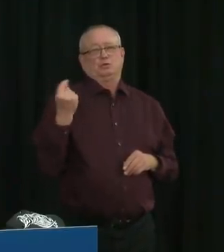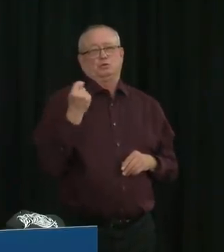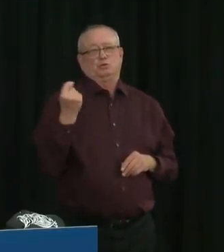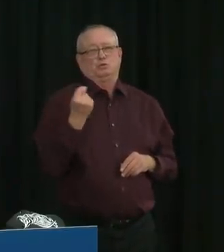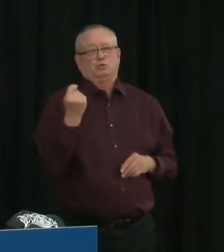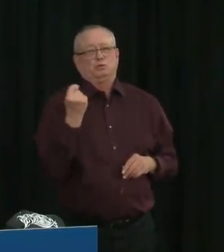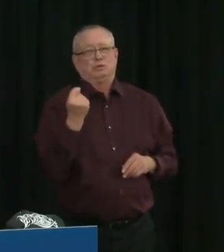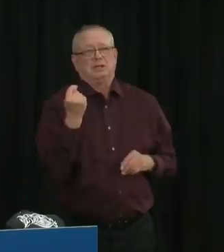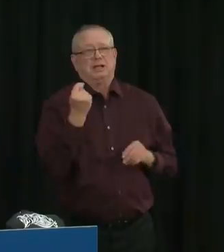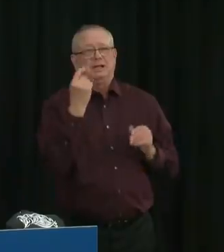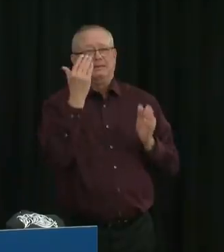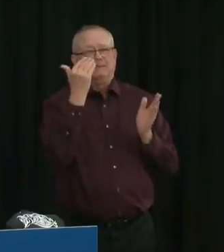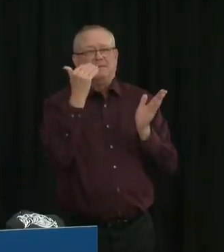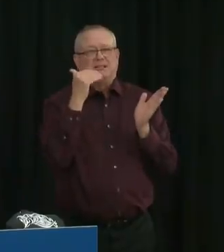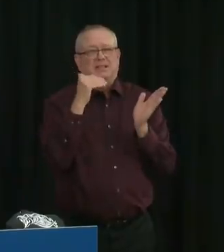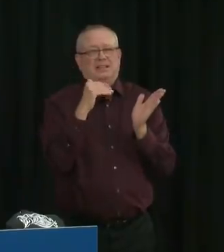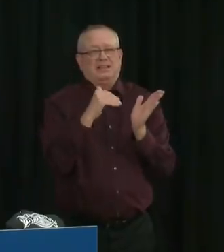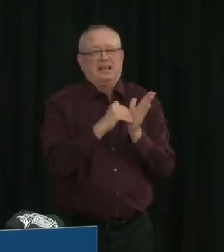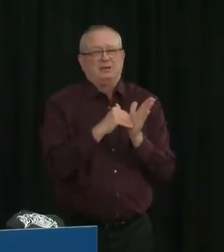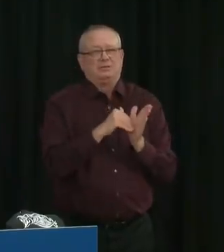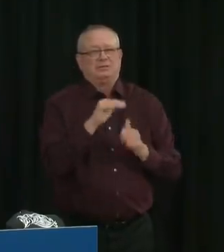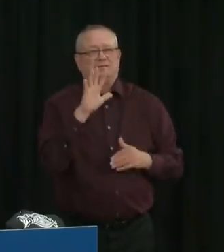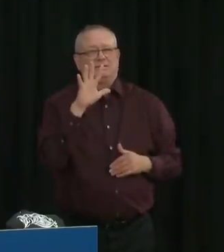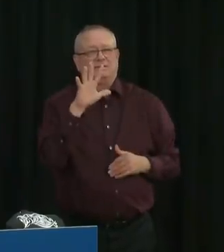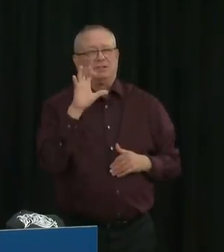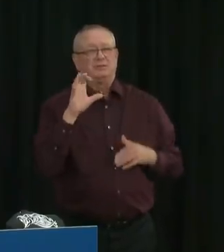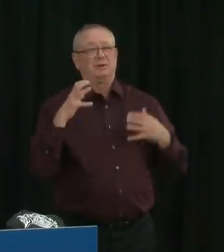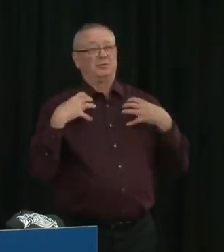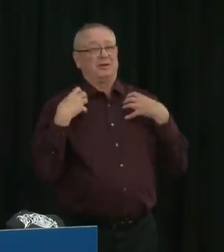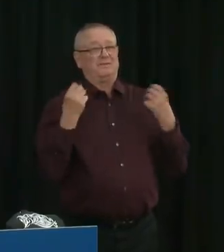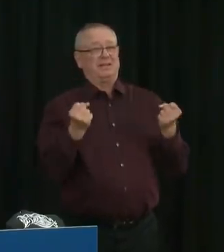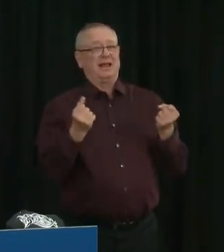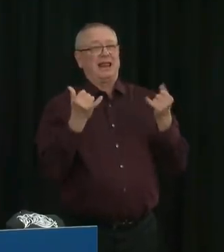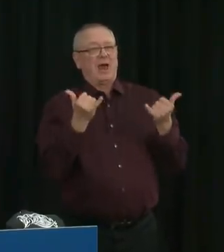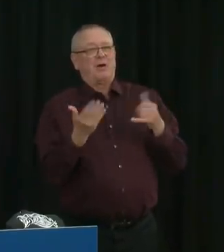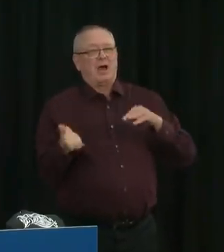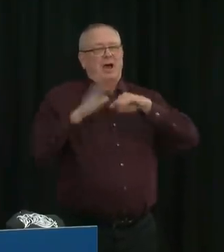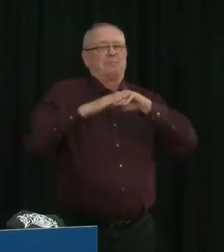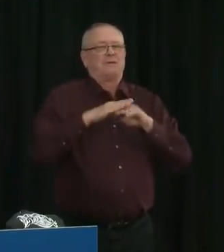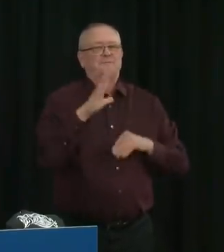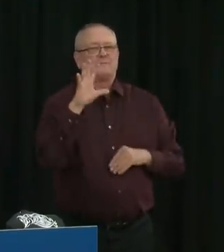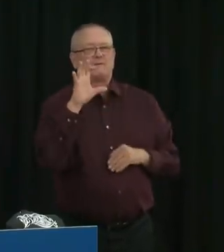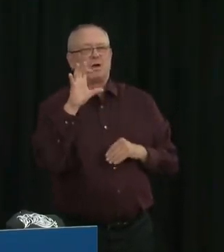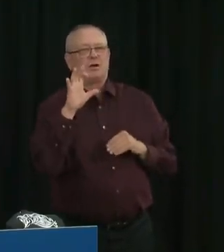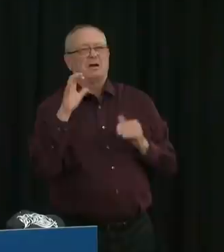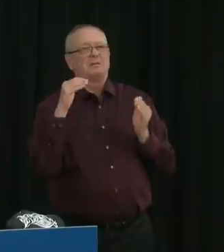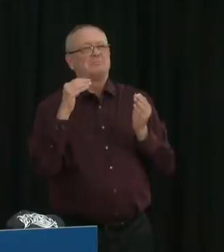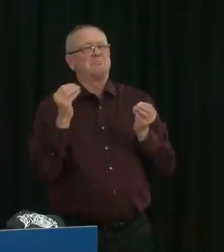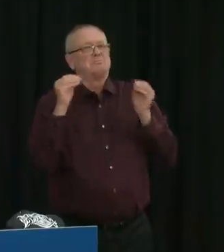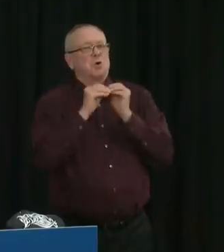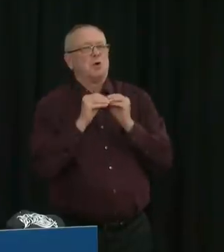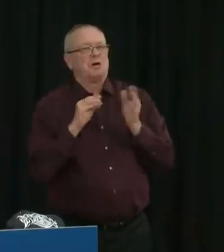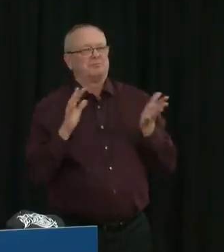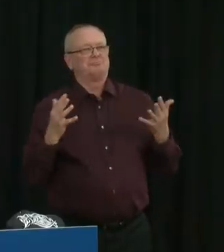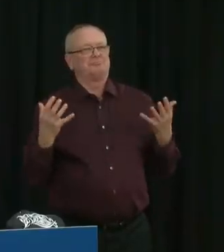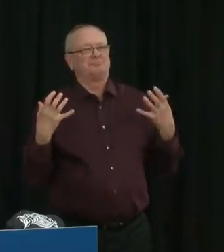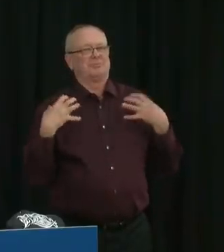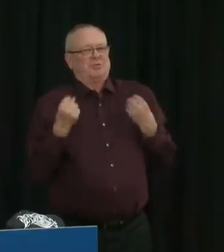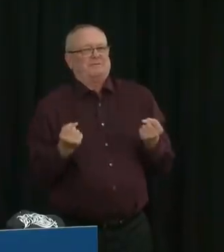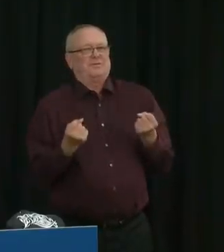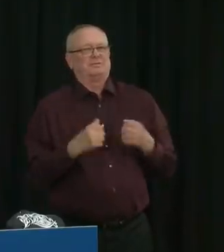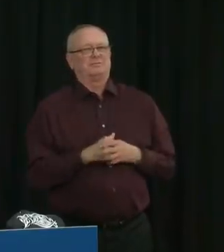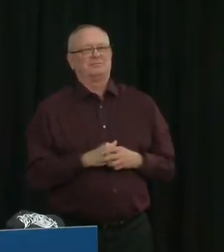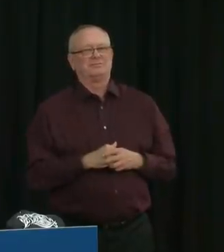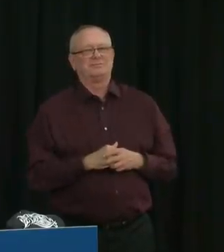last availability on Tuesday. Currently, 112 people are in hospital, with 18 cases in the